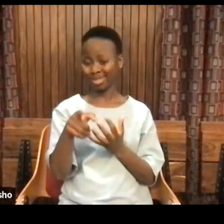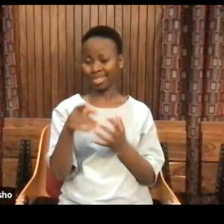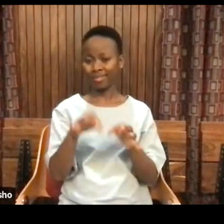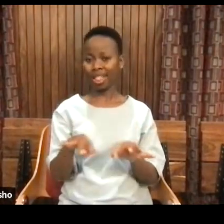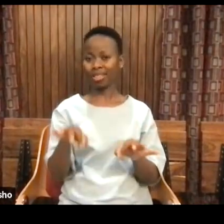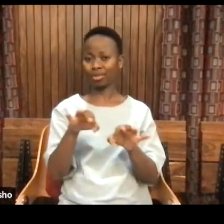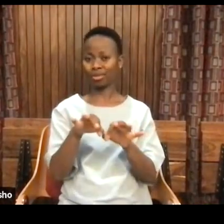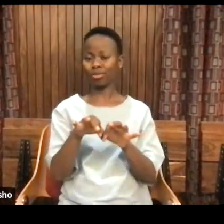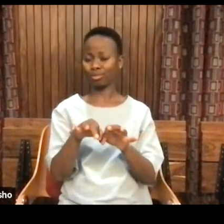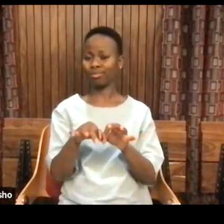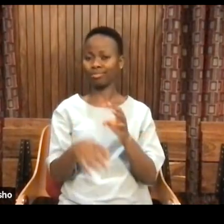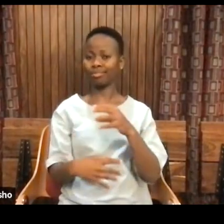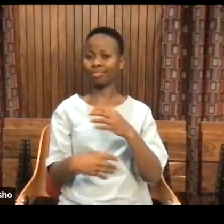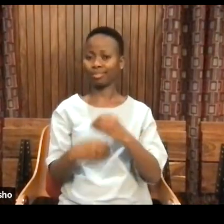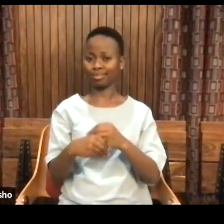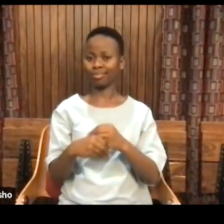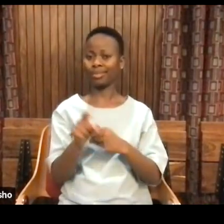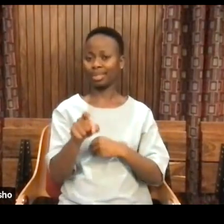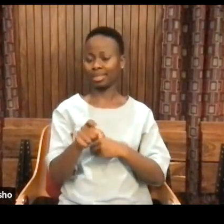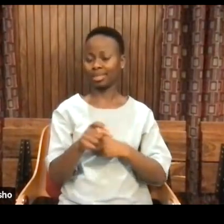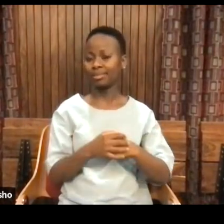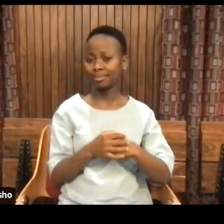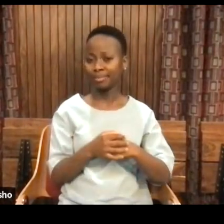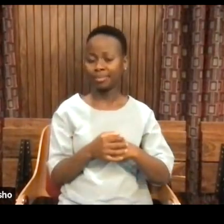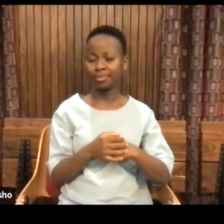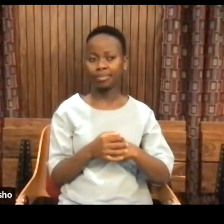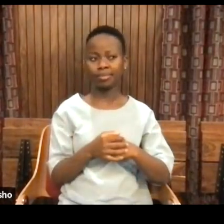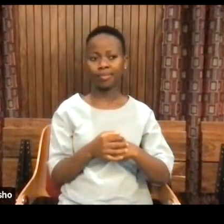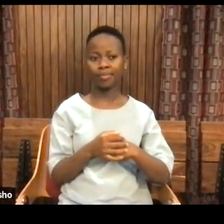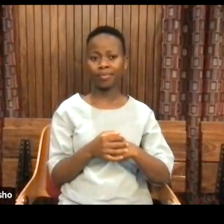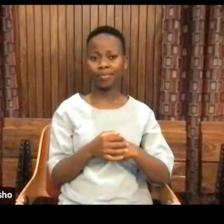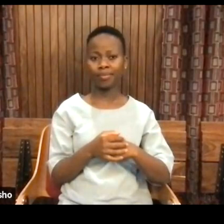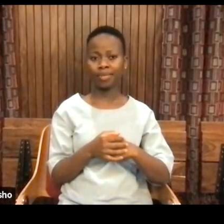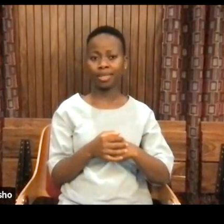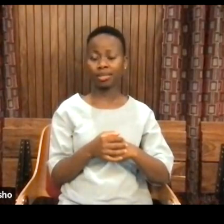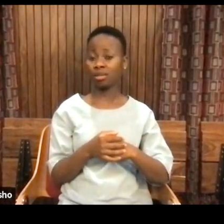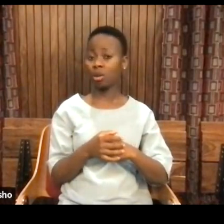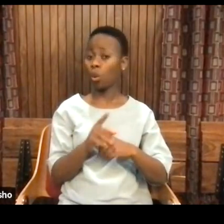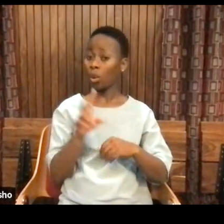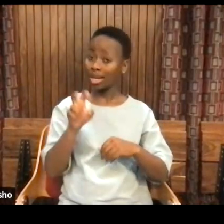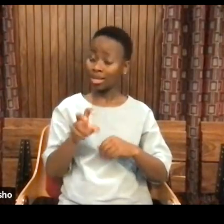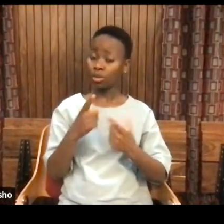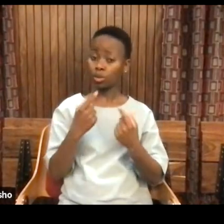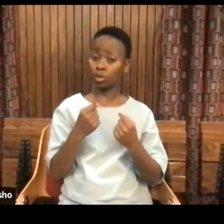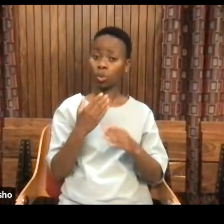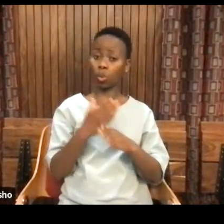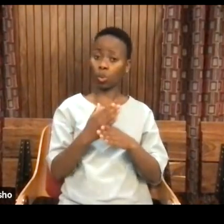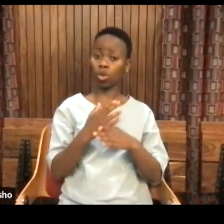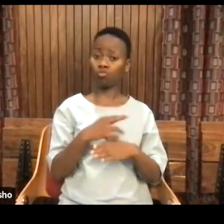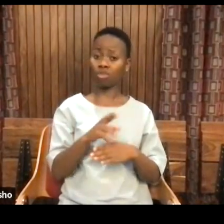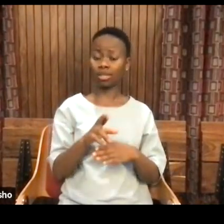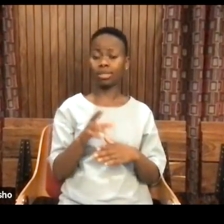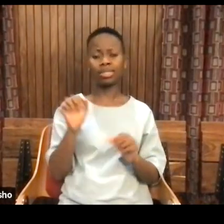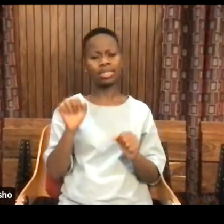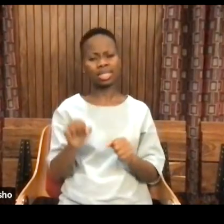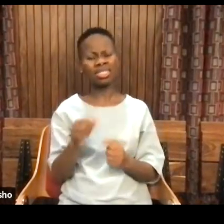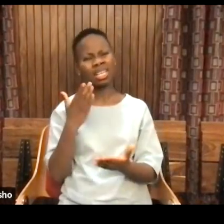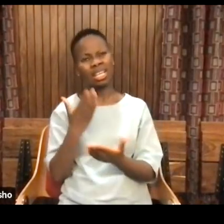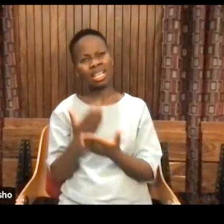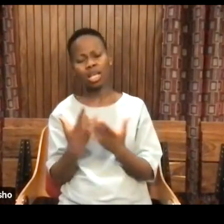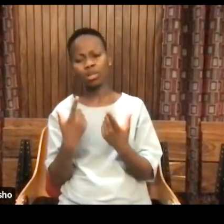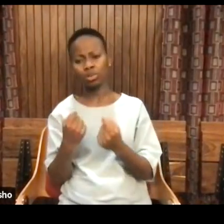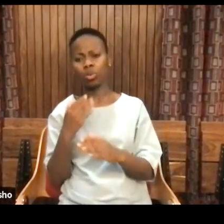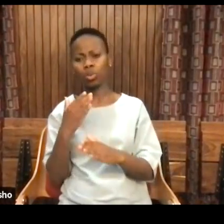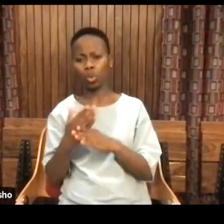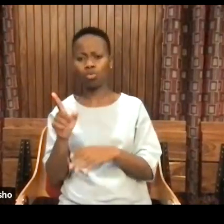And to do our work right, because we could also do our work wrong. As Fanon said, every generation has its mission to